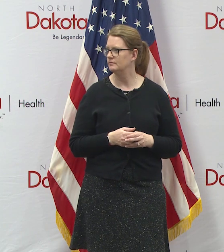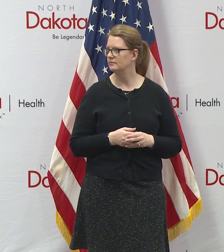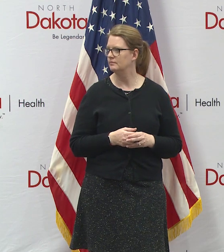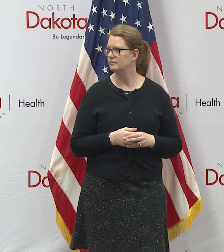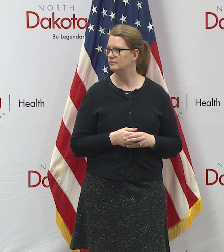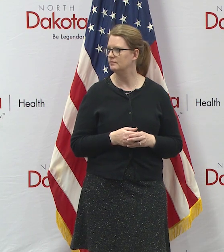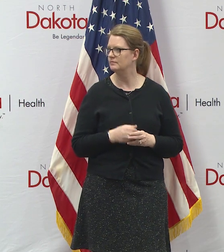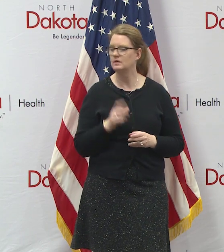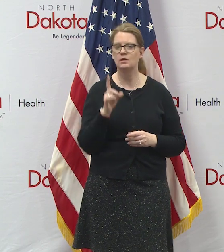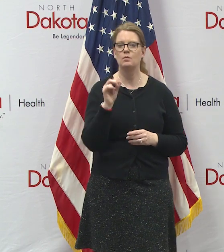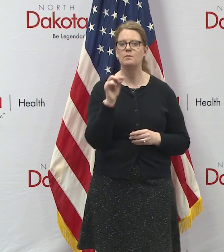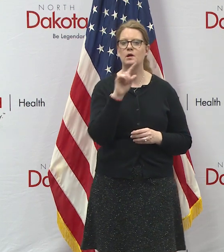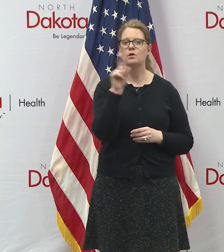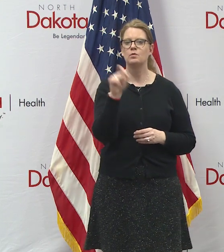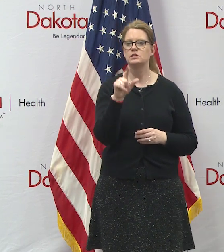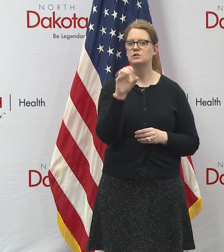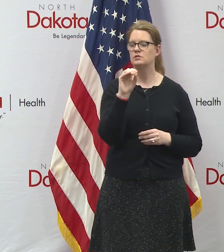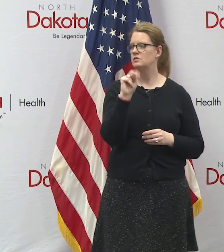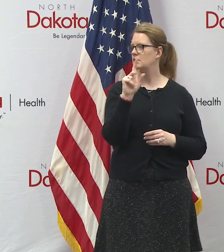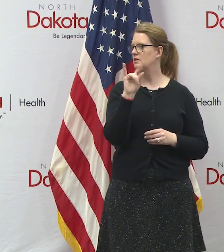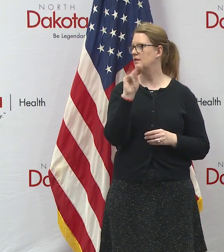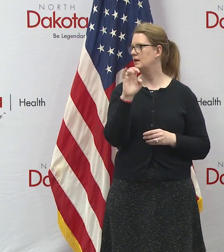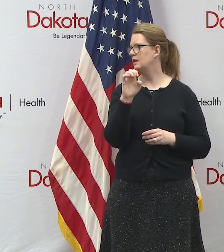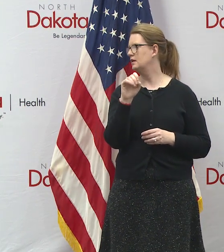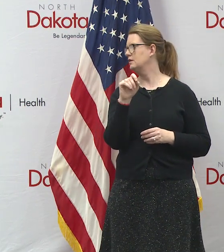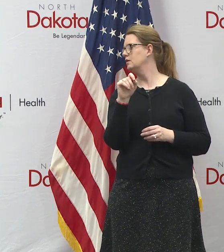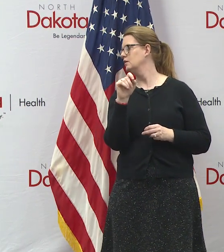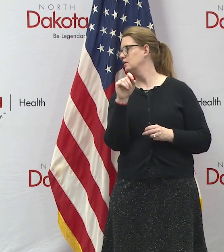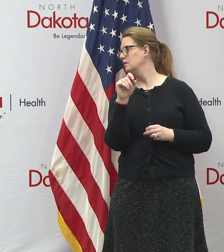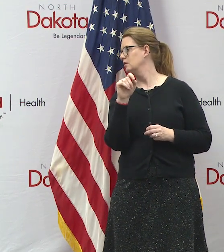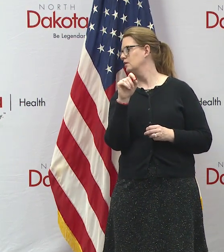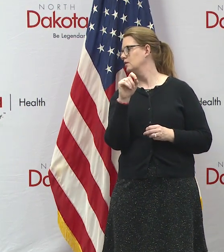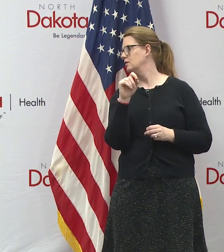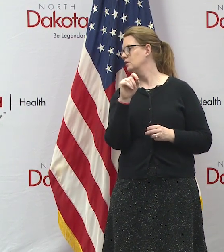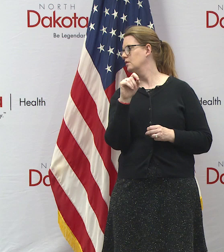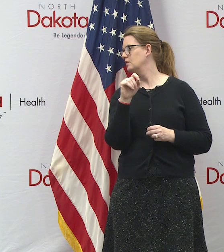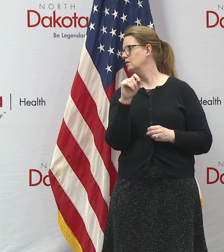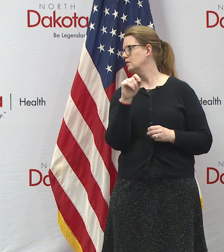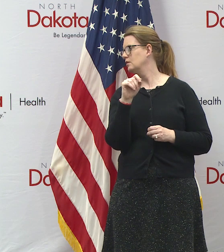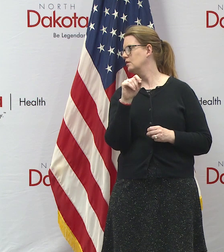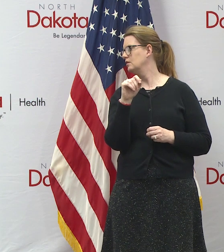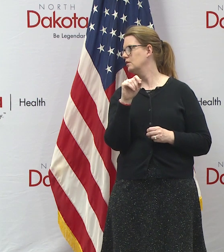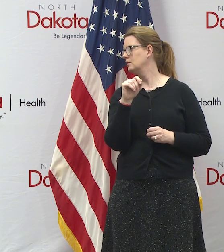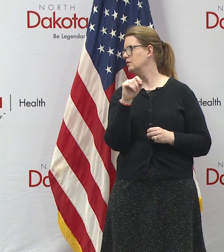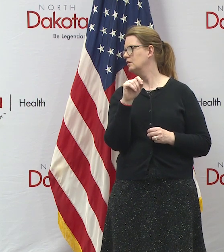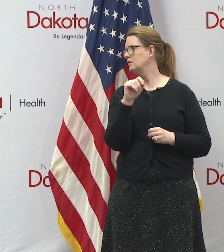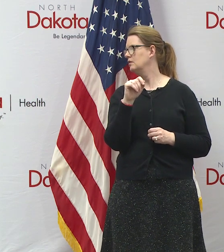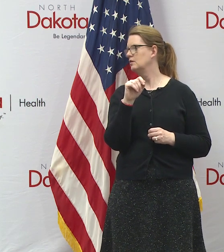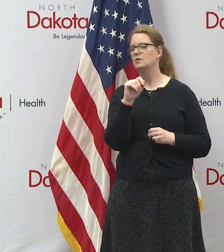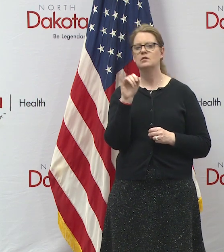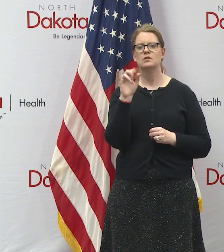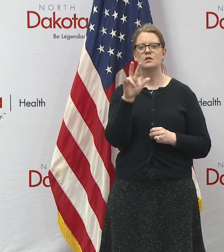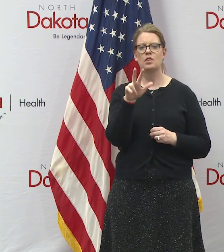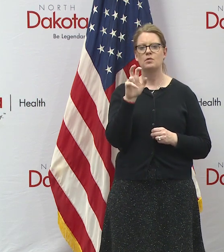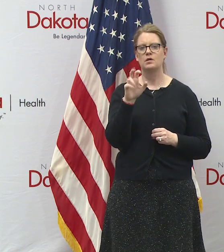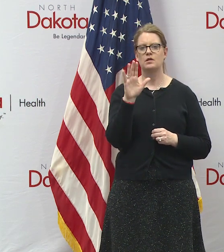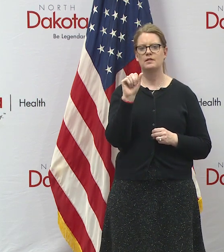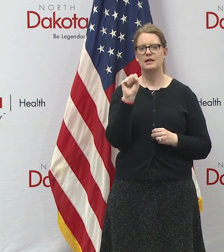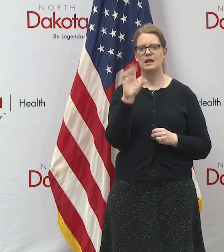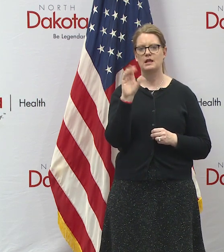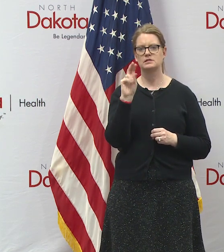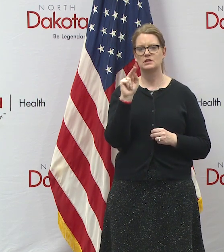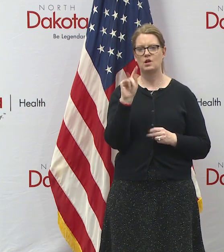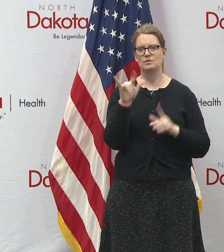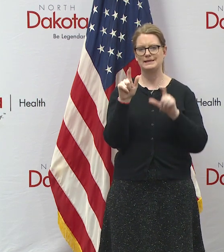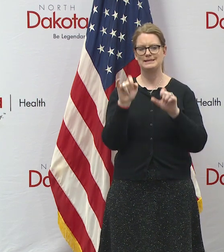one more question uh how many of the 300 cast county tests have come back now uh